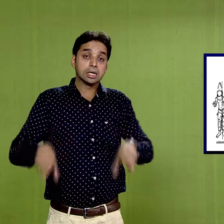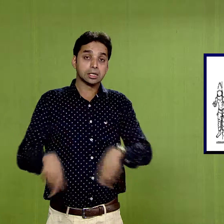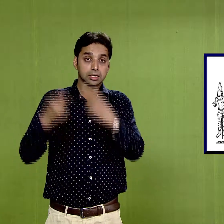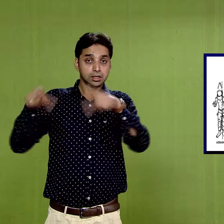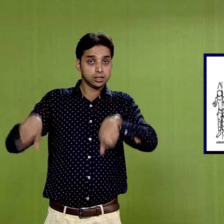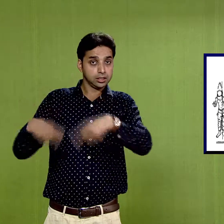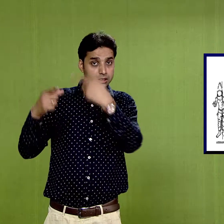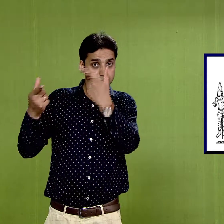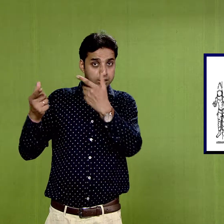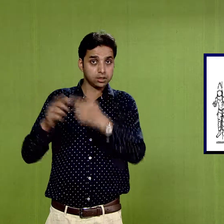flowers,